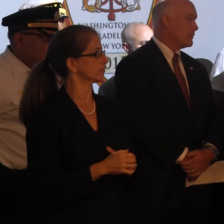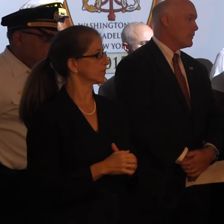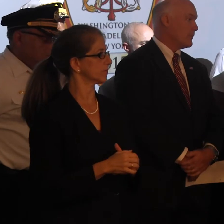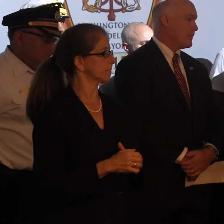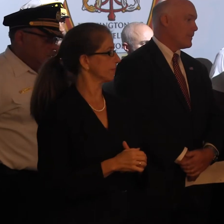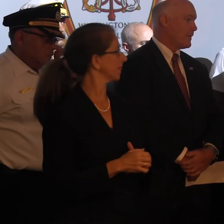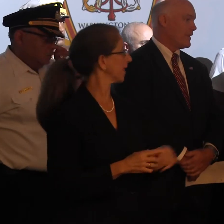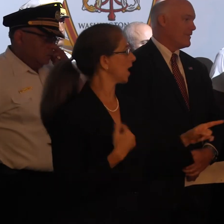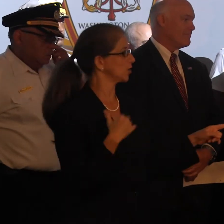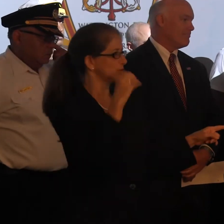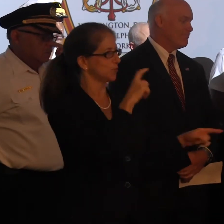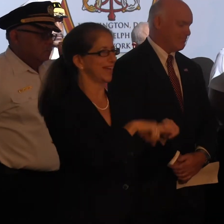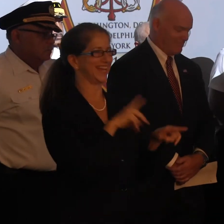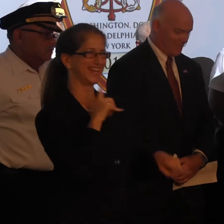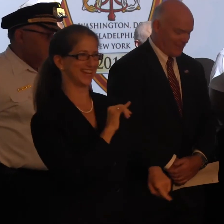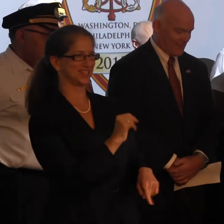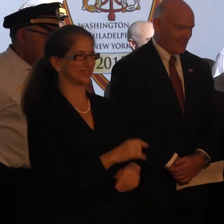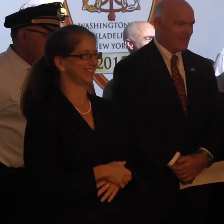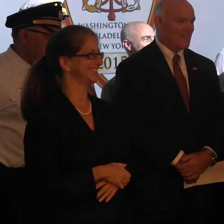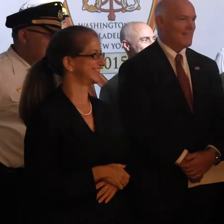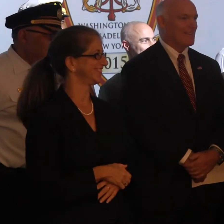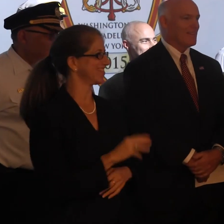You're assuming that I can't answer the question?